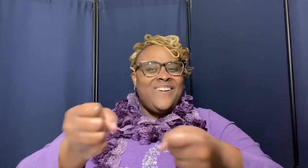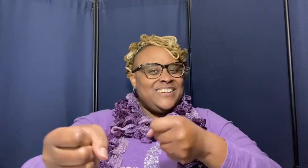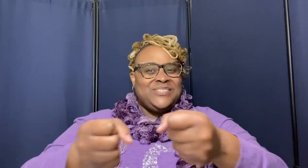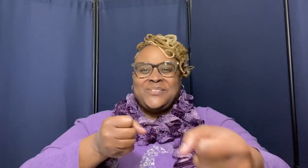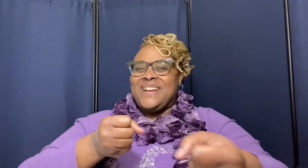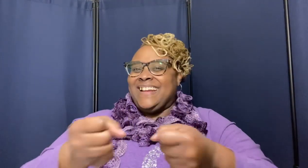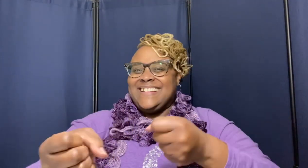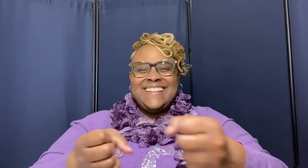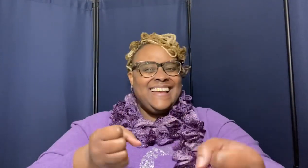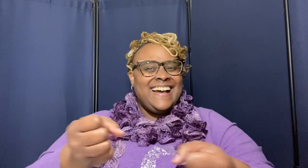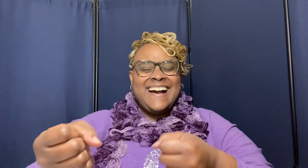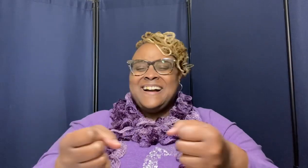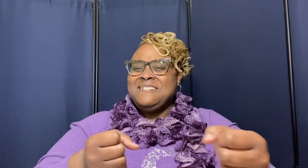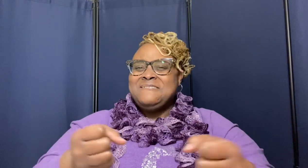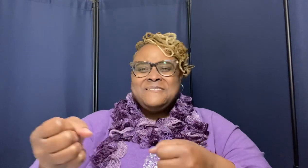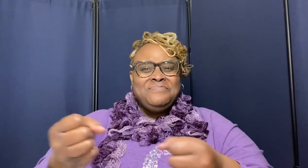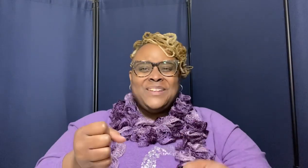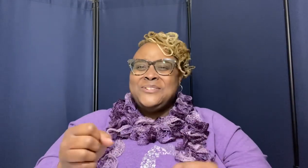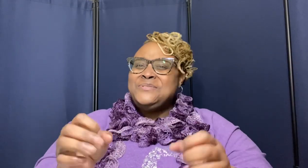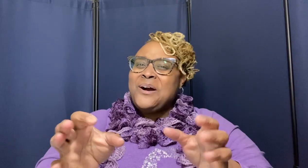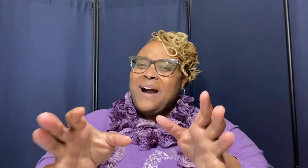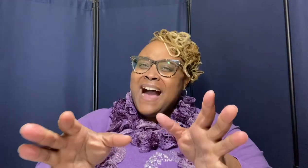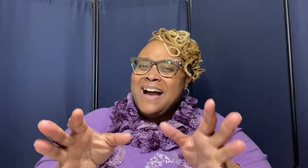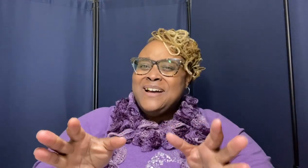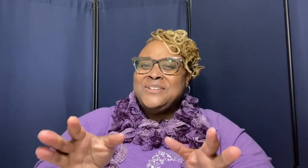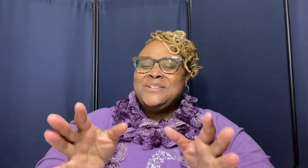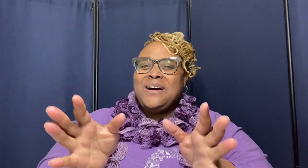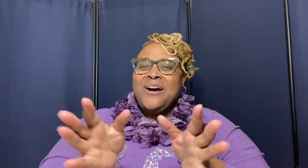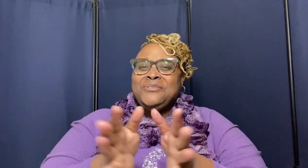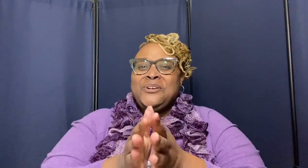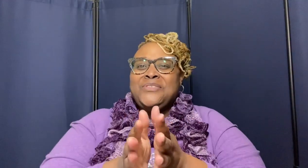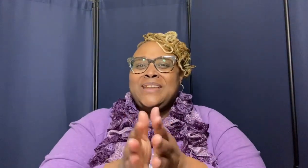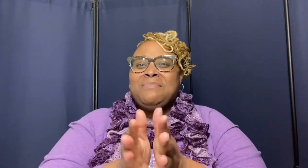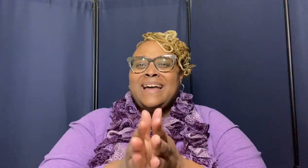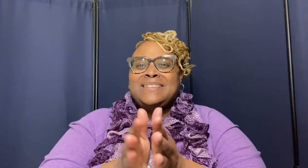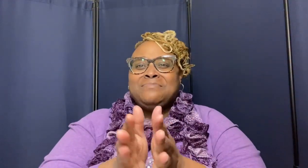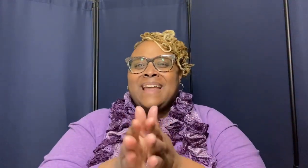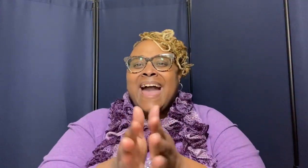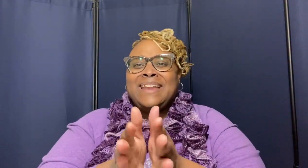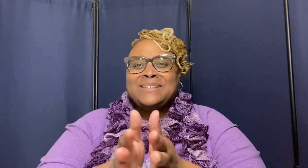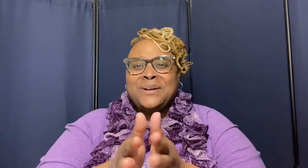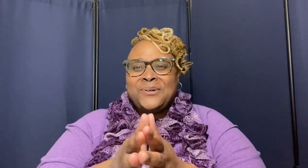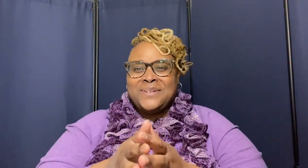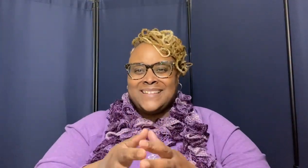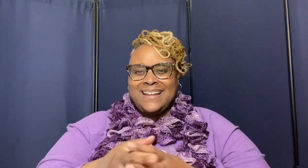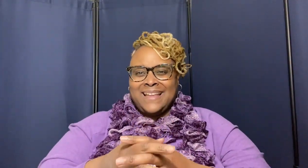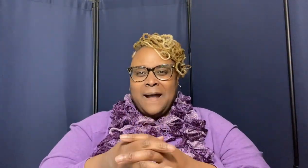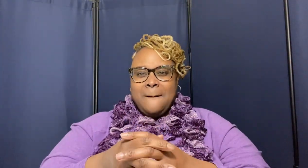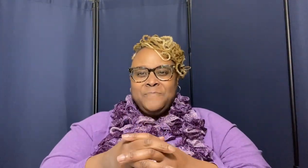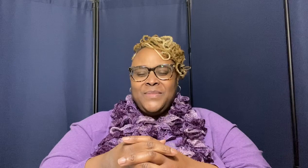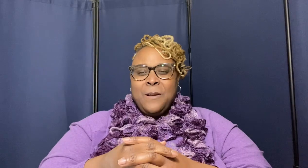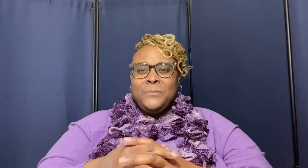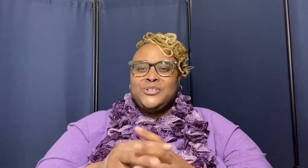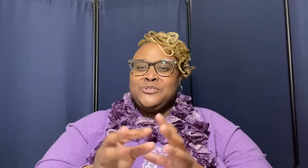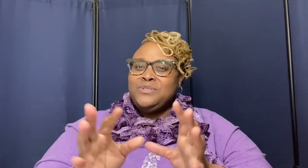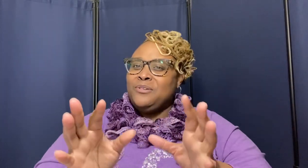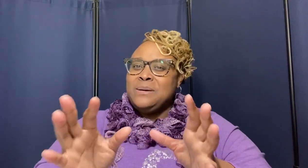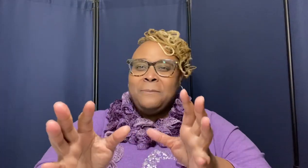heart strings huh you know how you know i don't know of anybody some daddy's girls out there but you know them